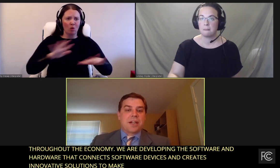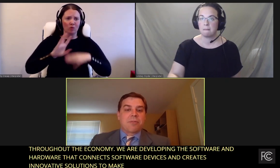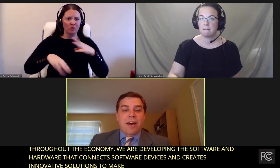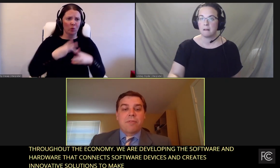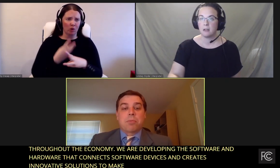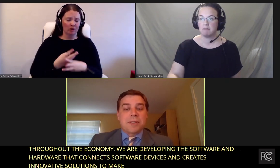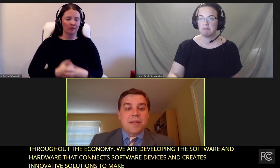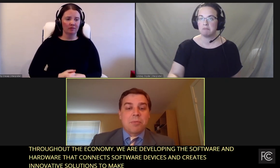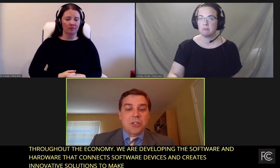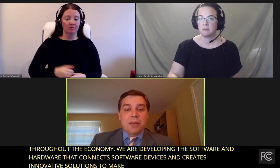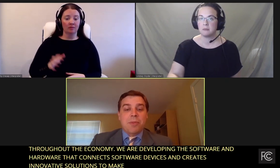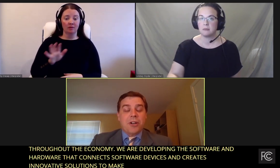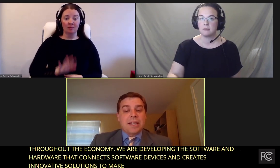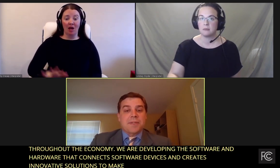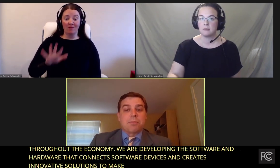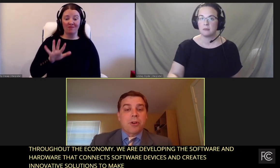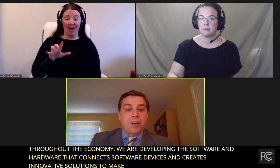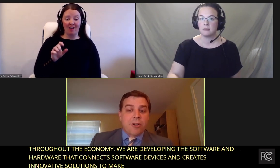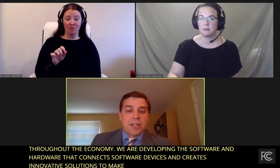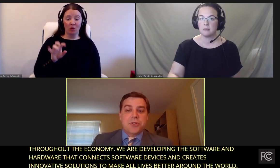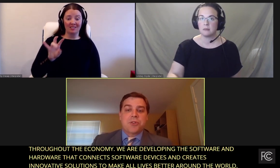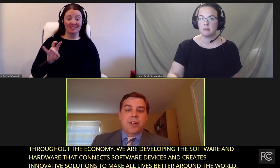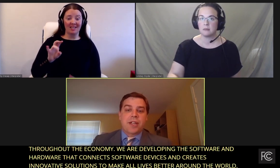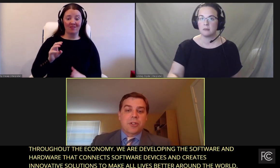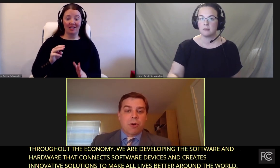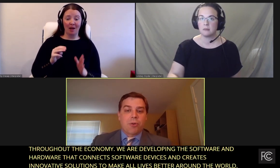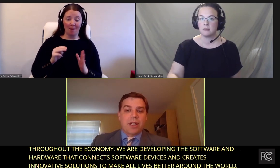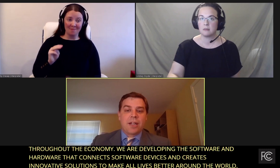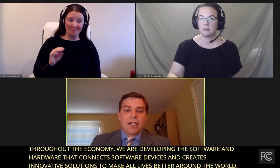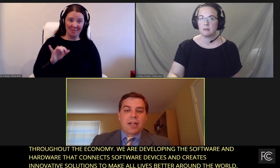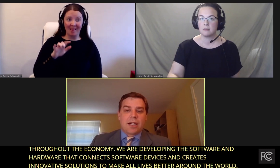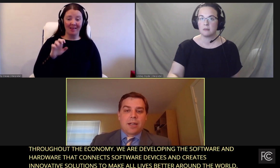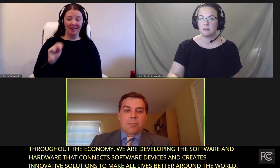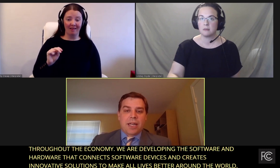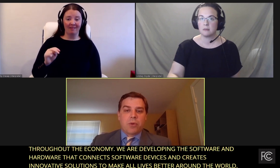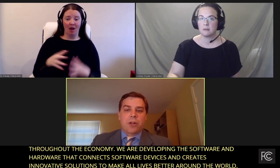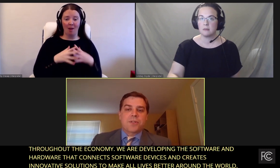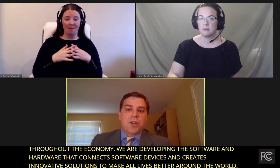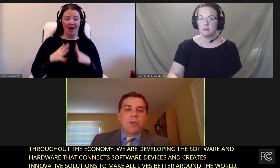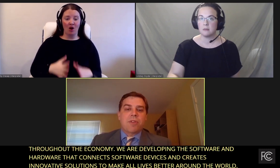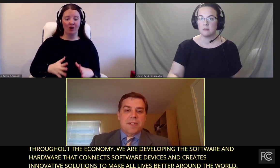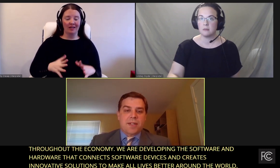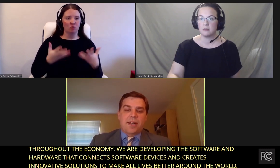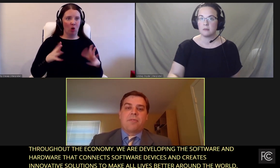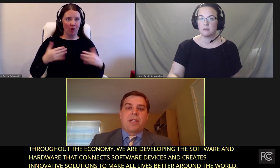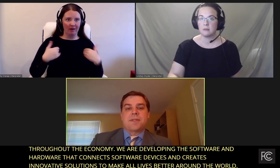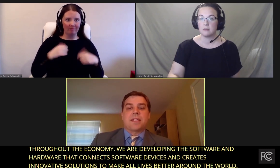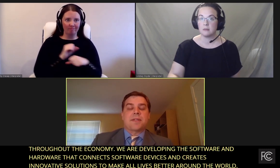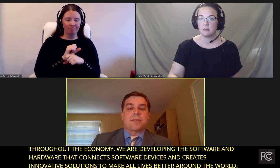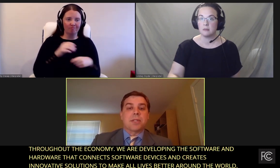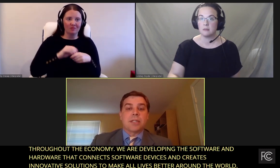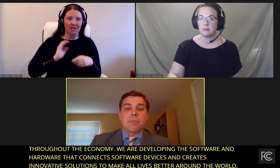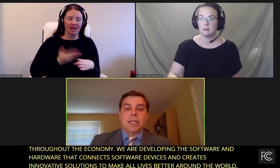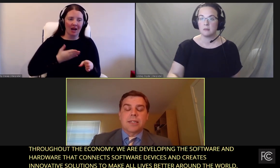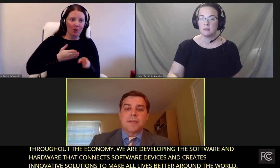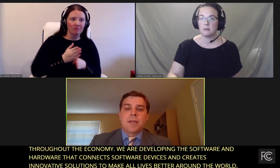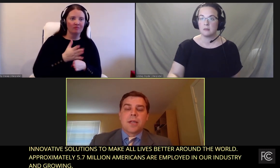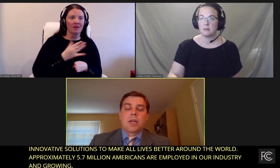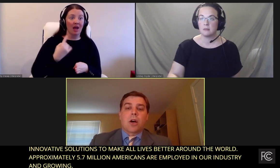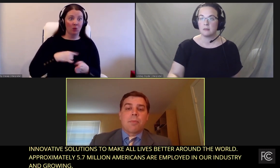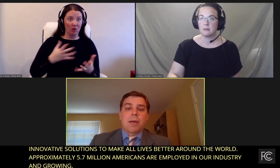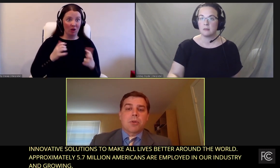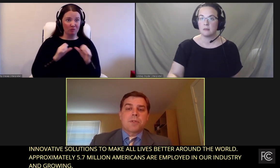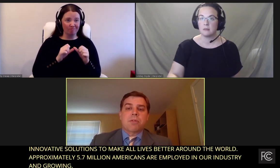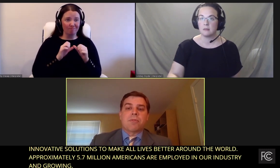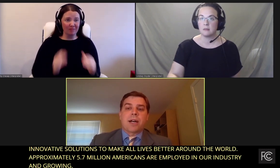Approximately 5.7 million Americans employed in our industry and growing. And we are so invested in advancing accessibility because